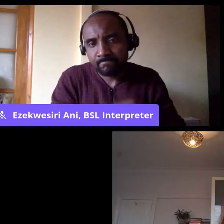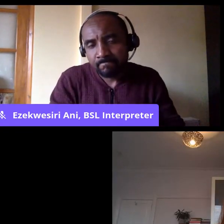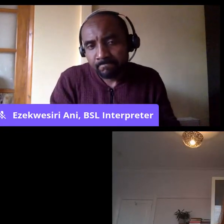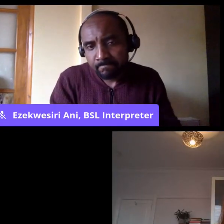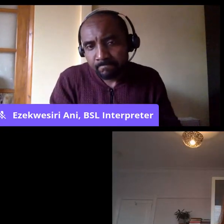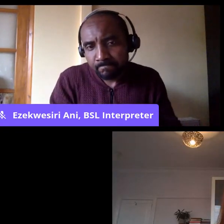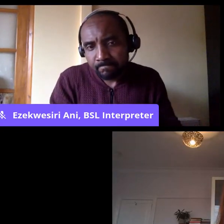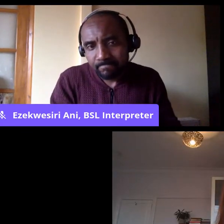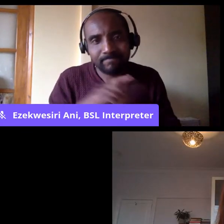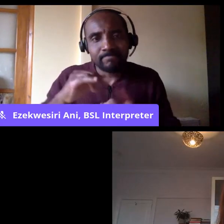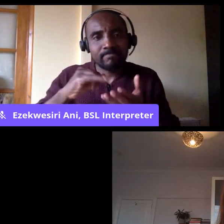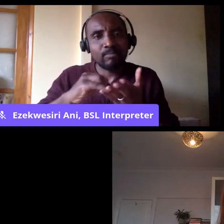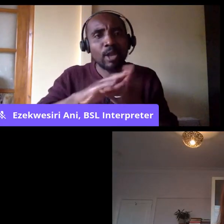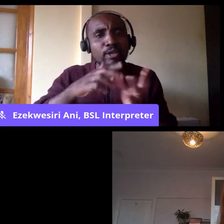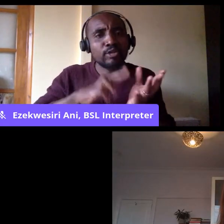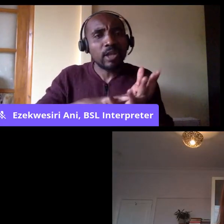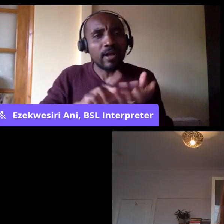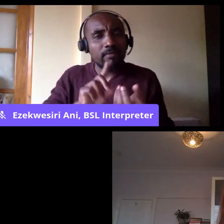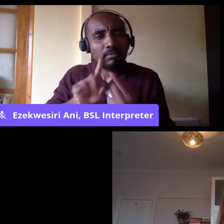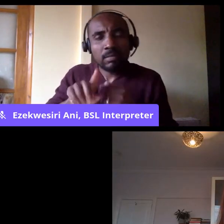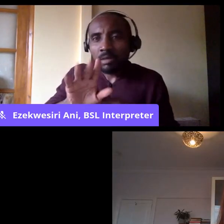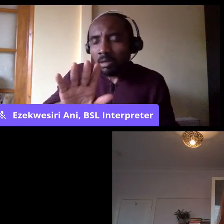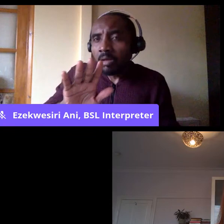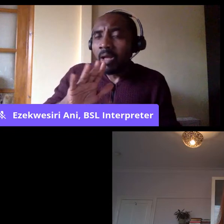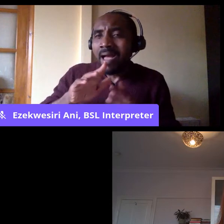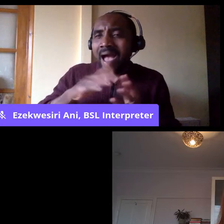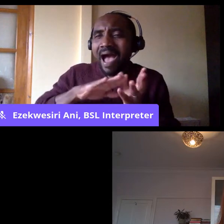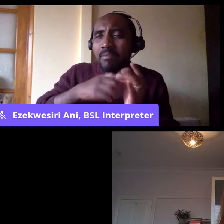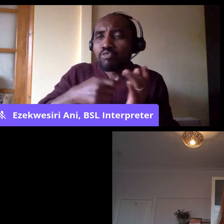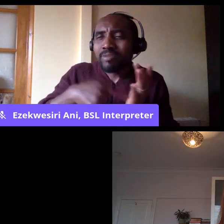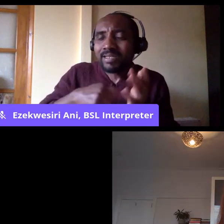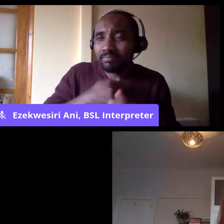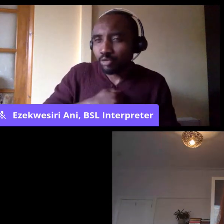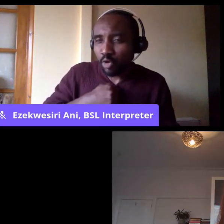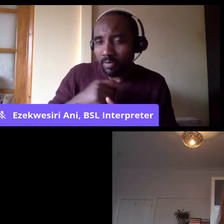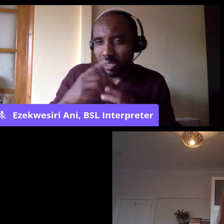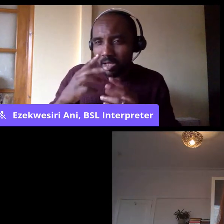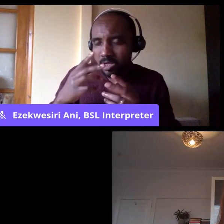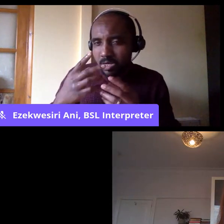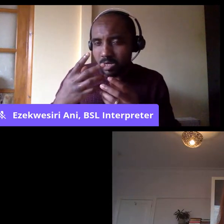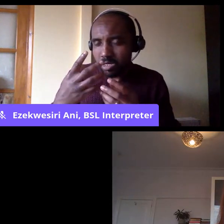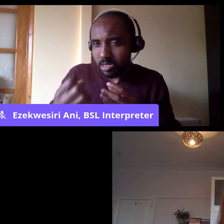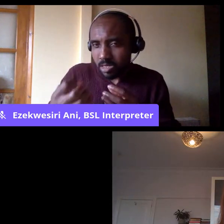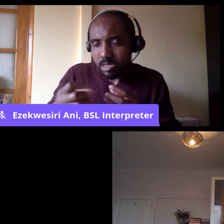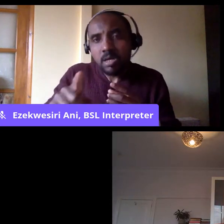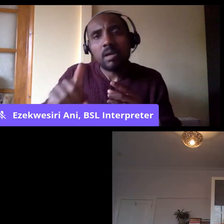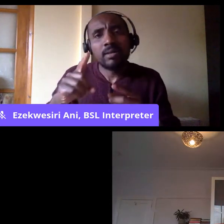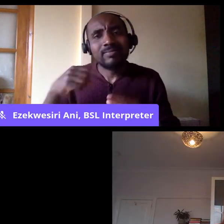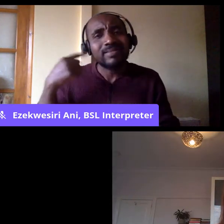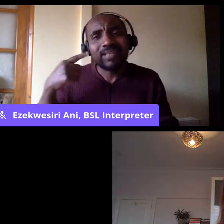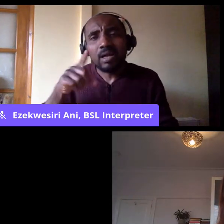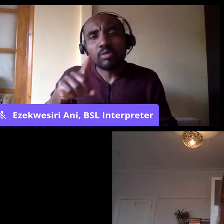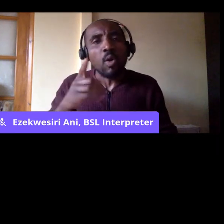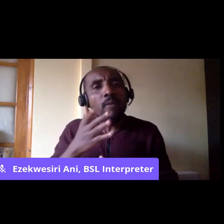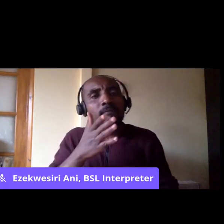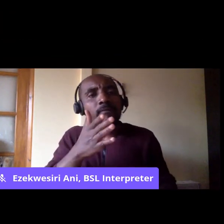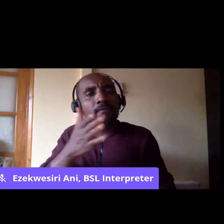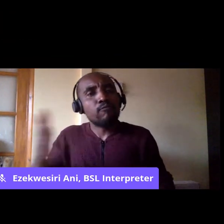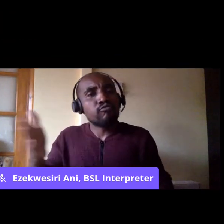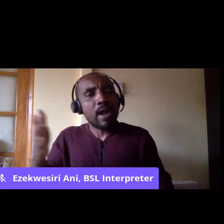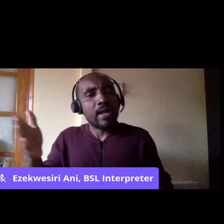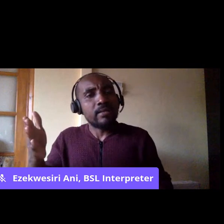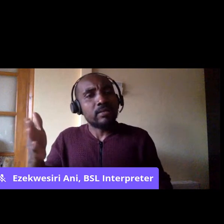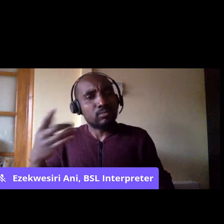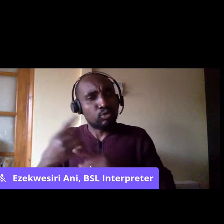Sorry, Amrit, we're losing you on the far right, we would say that we are not racism,